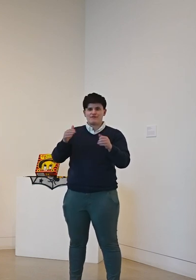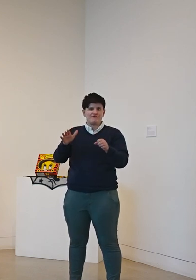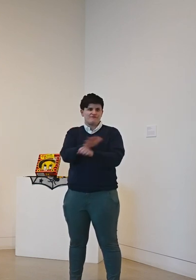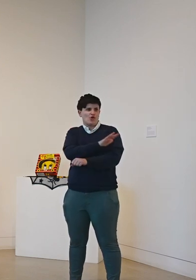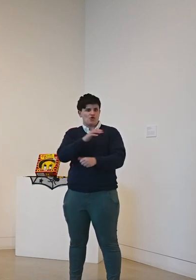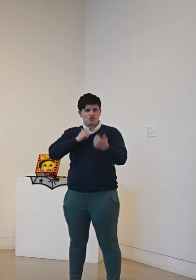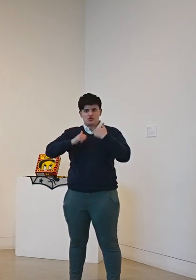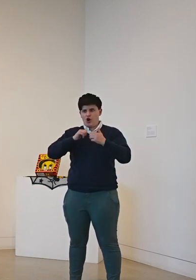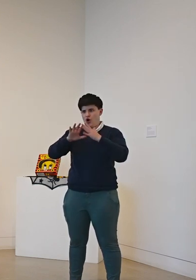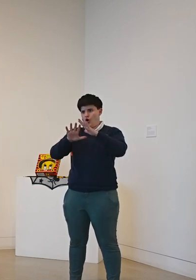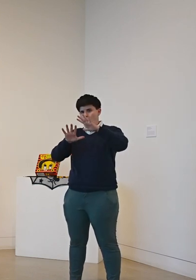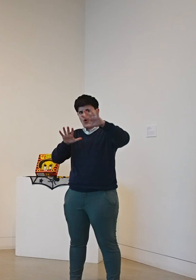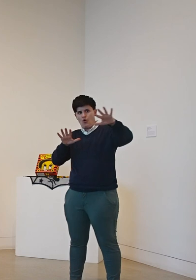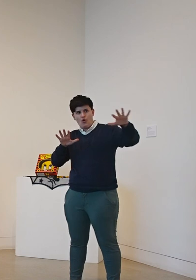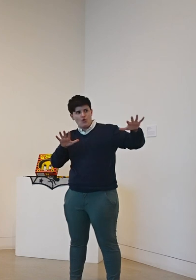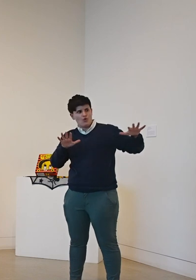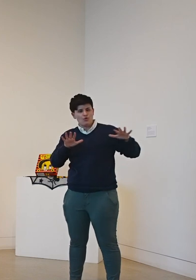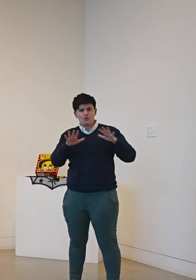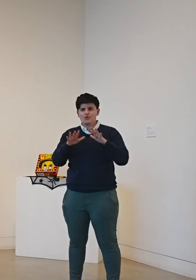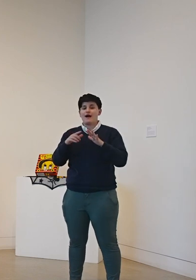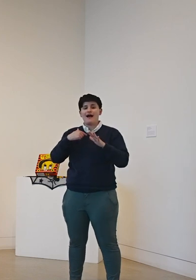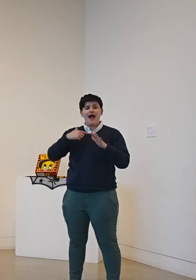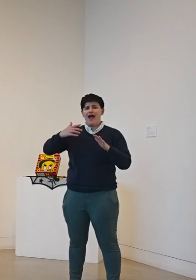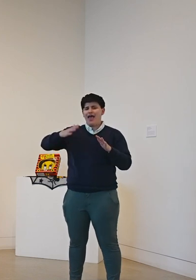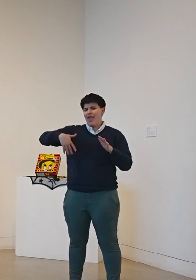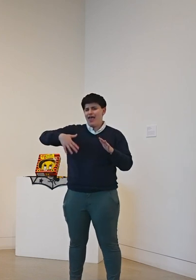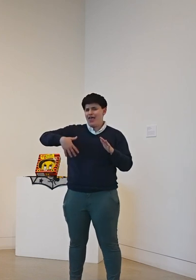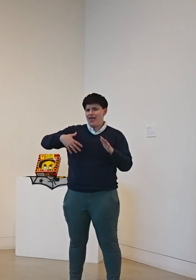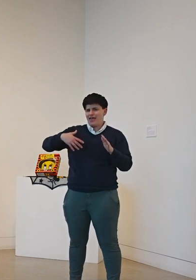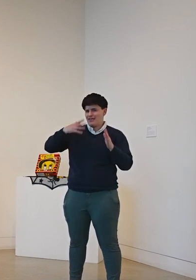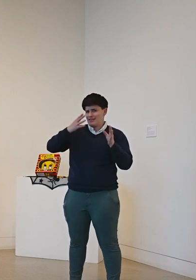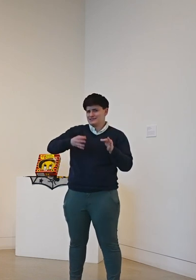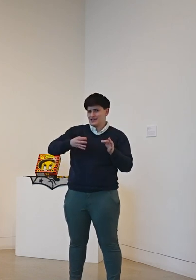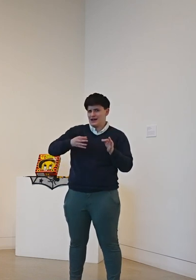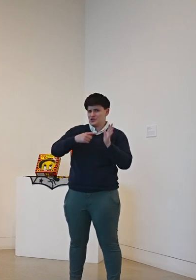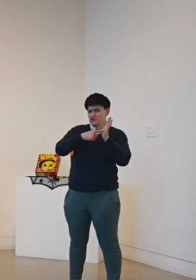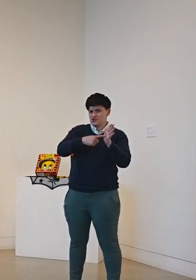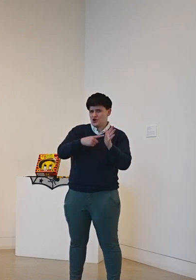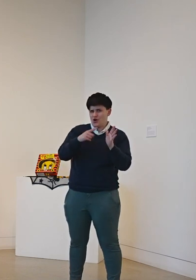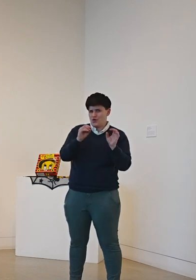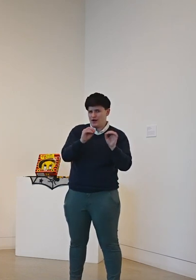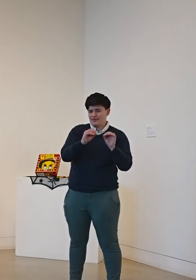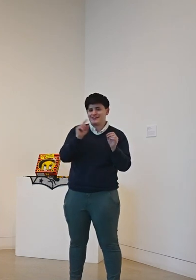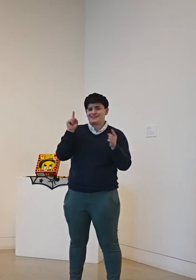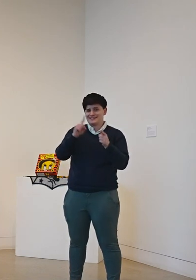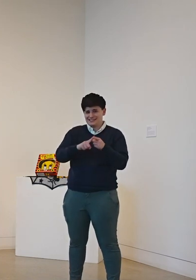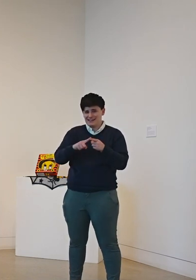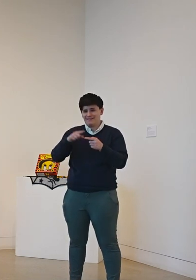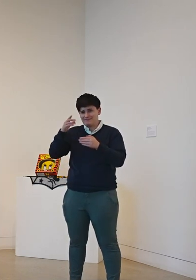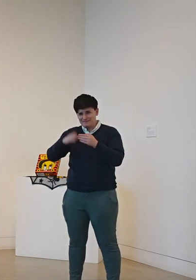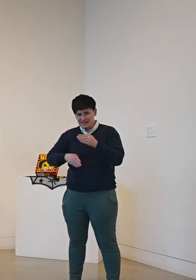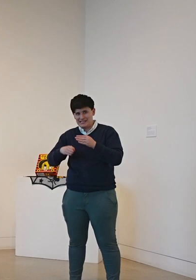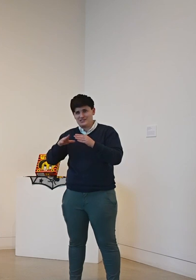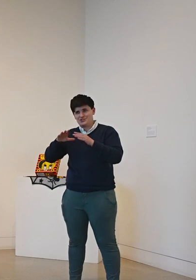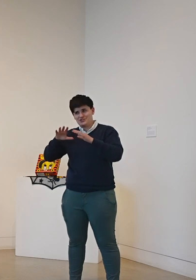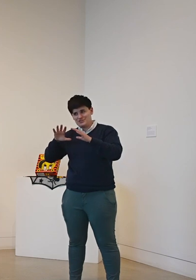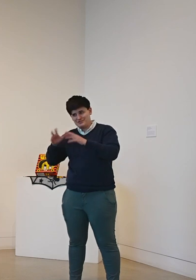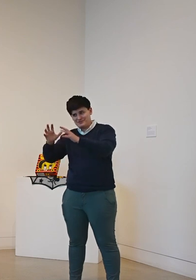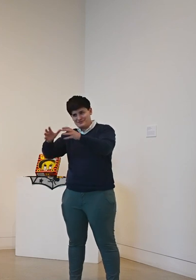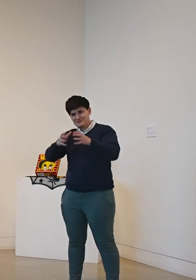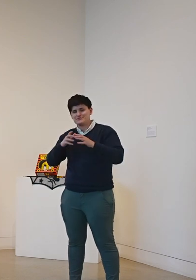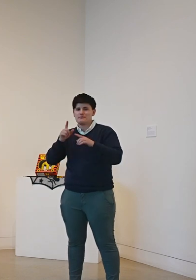and I wasn't going to show any of it until I was finished with it that I have over the years because people keep talking me into It's